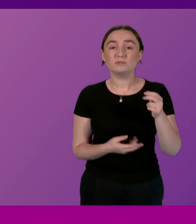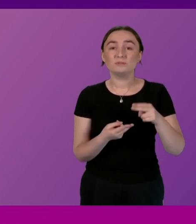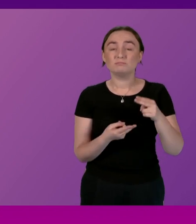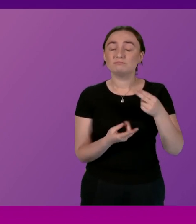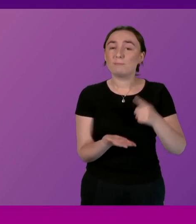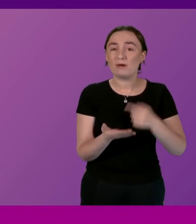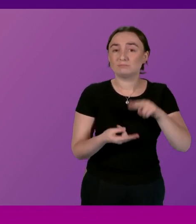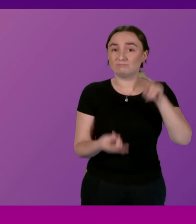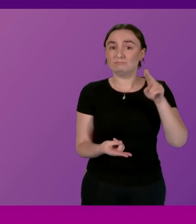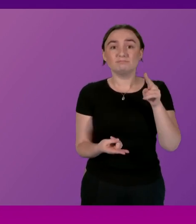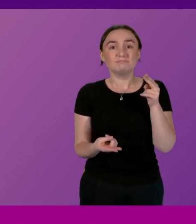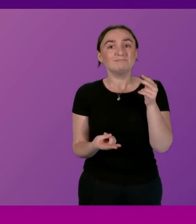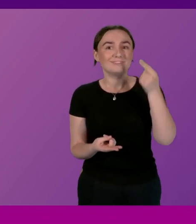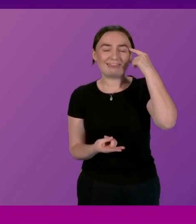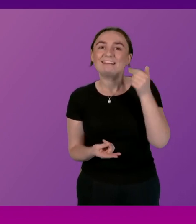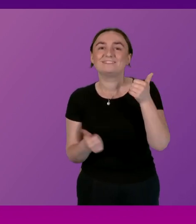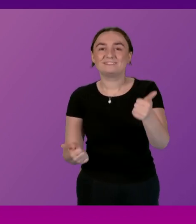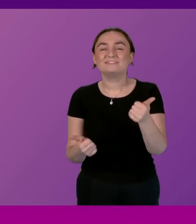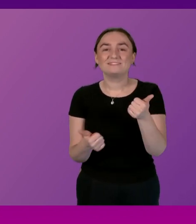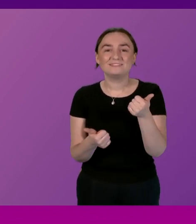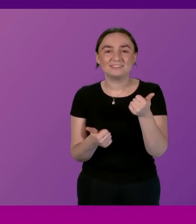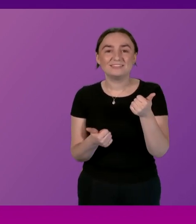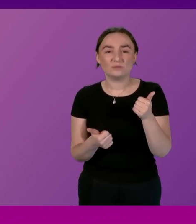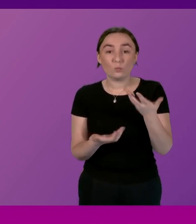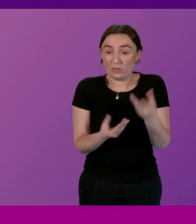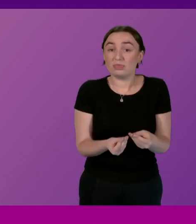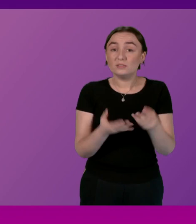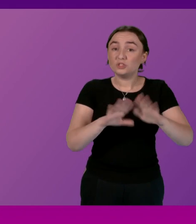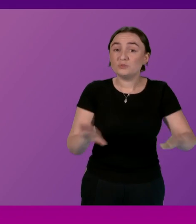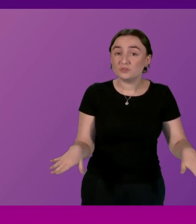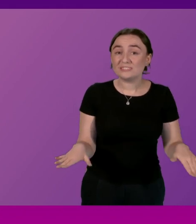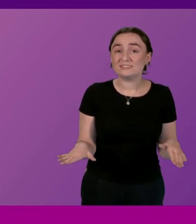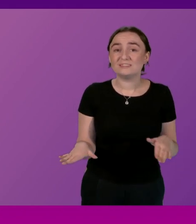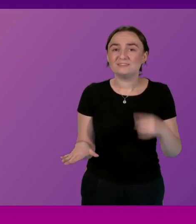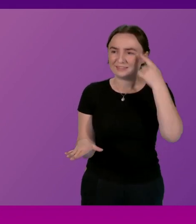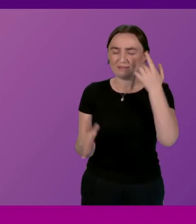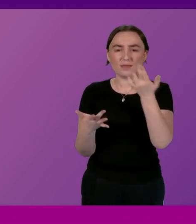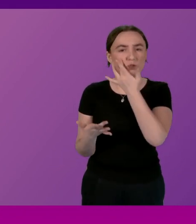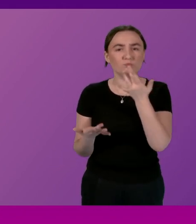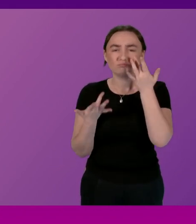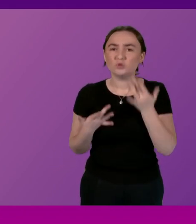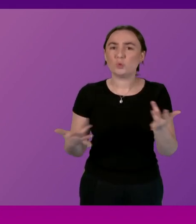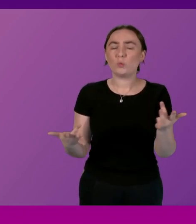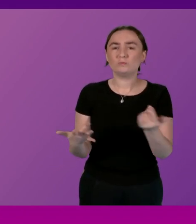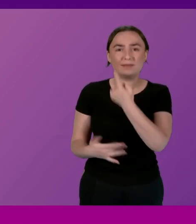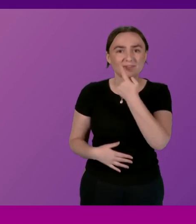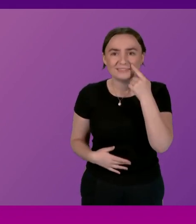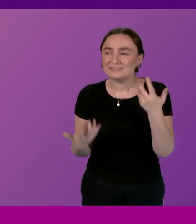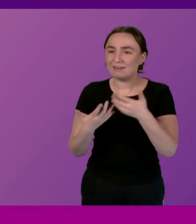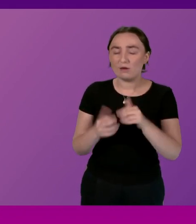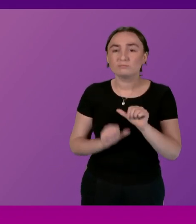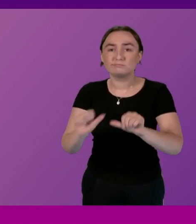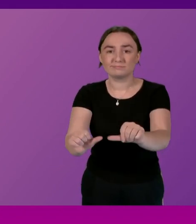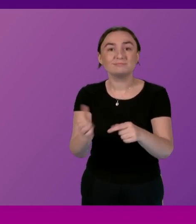that's I think testament to the decisions that we've made both in terms of taxation and also in terms of social security